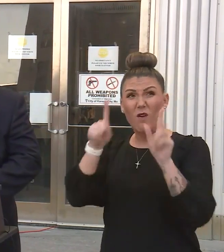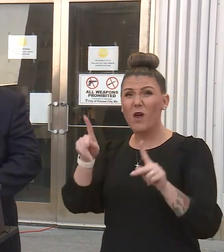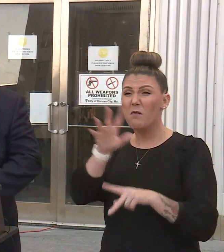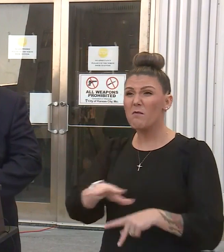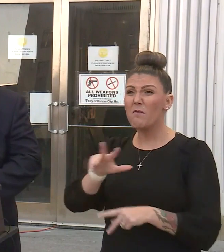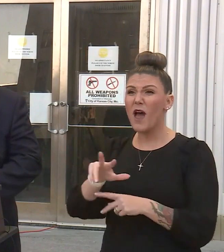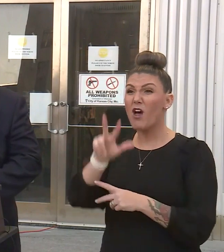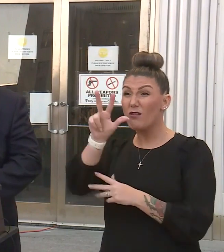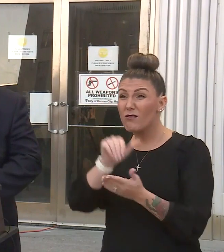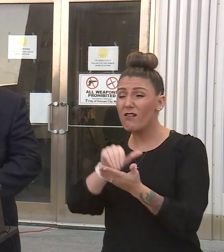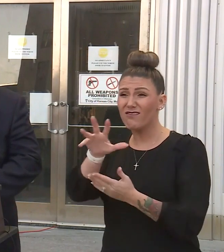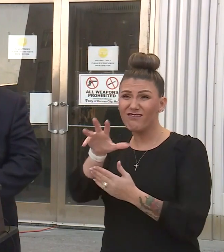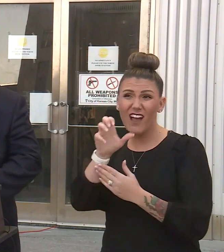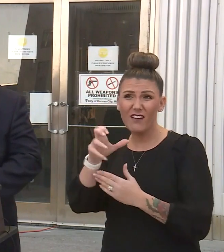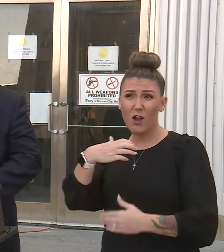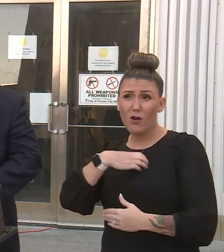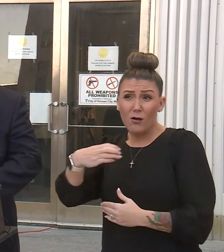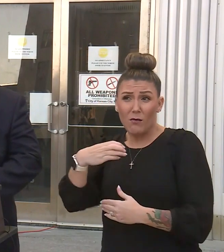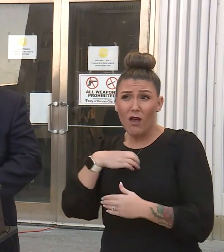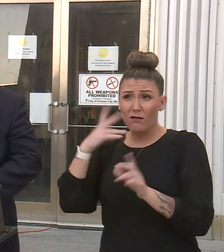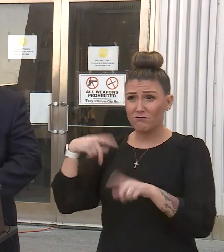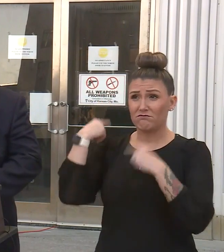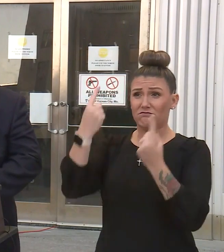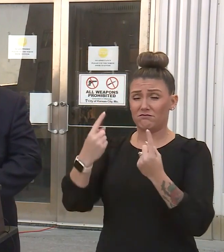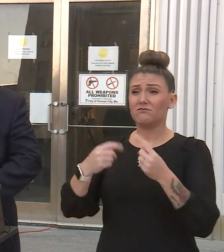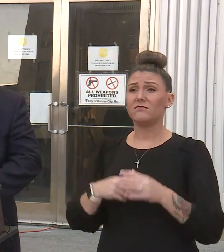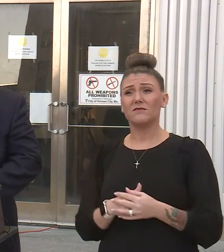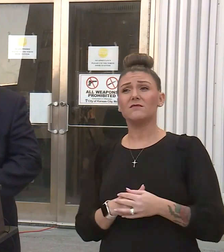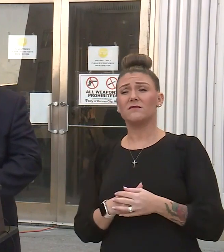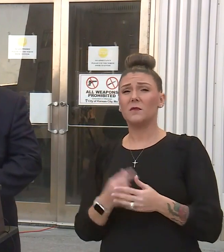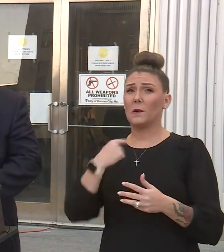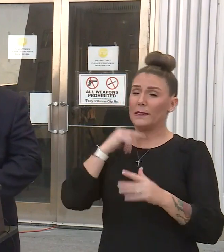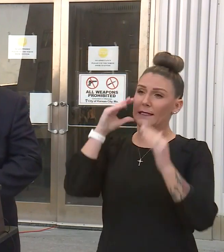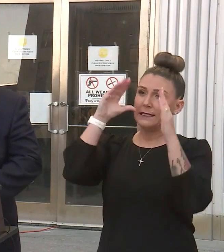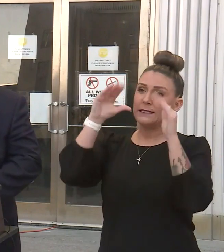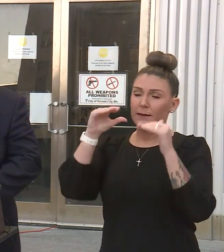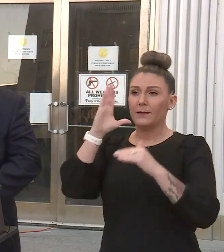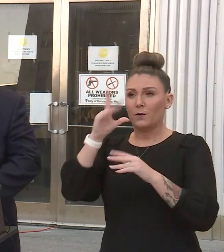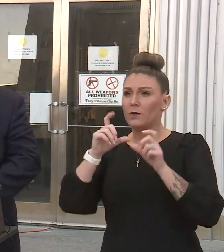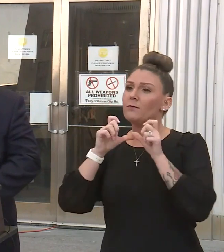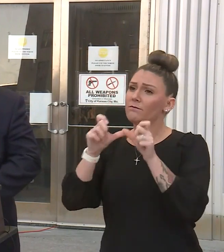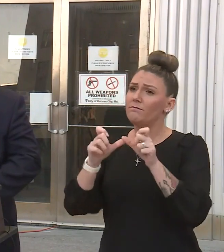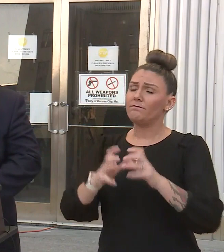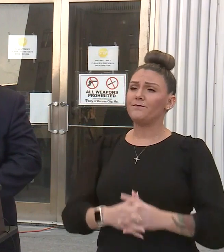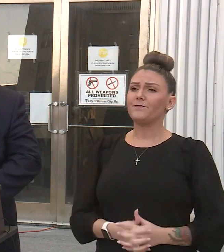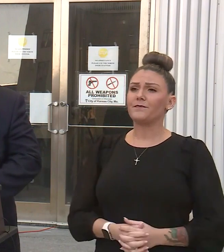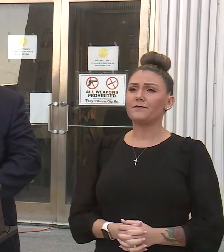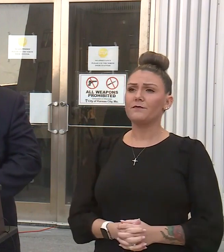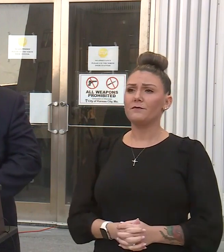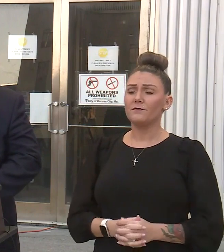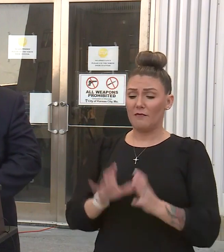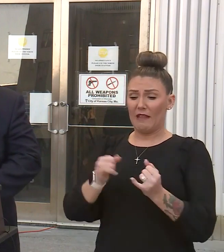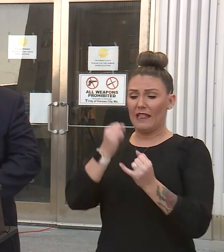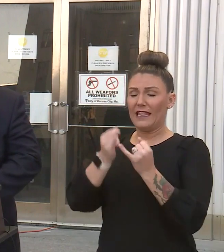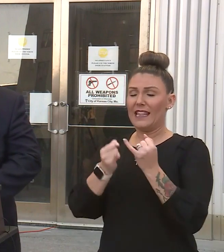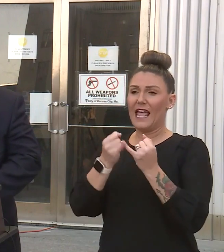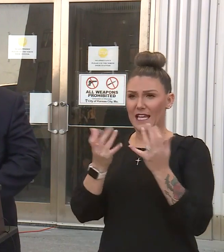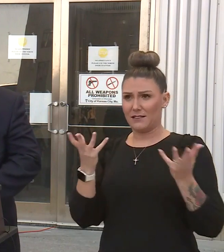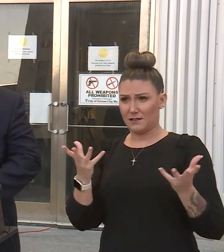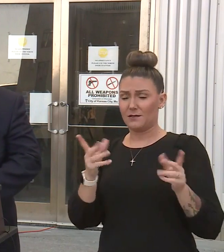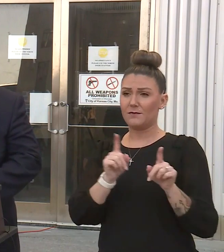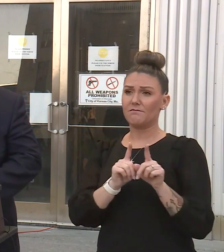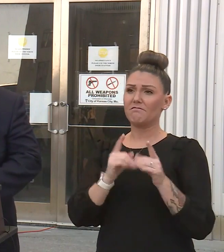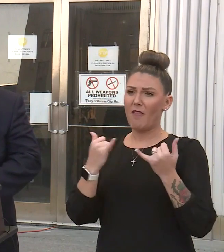,500 complaints so far and we expect that to continue. And last but not least,